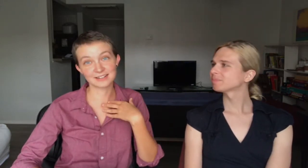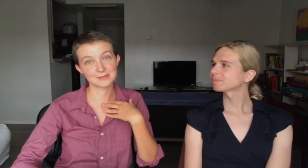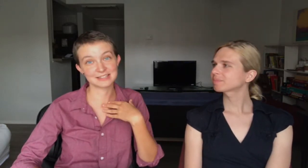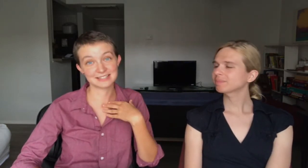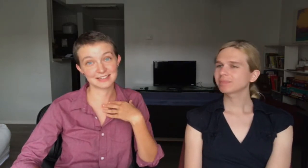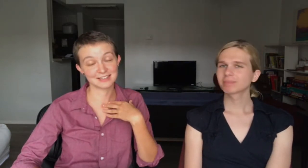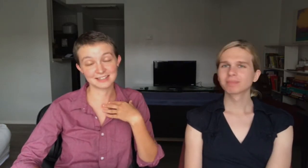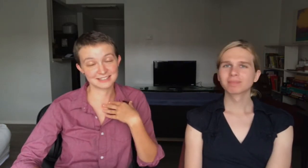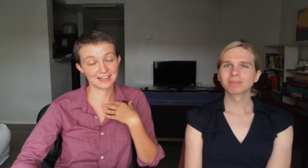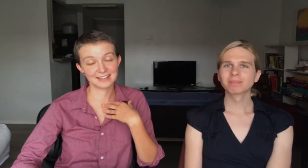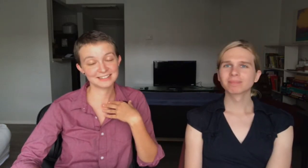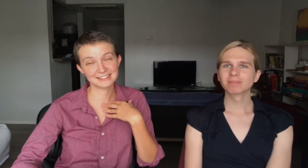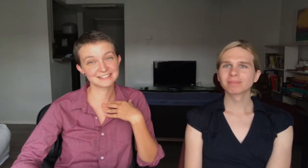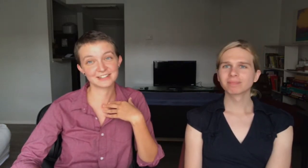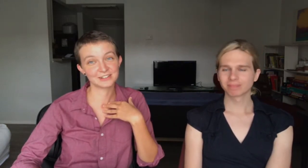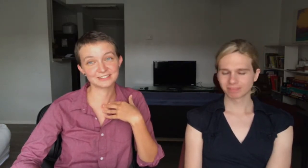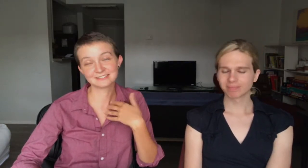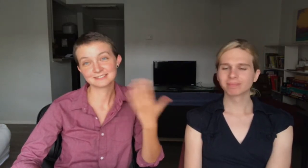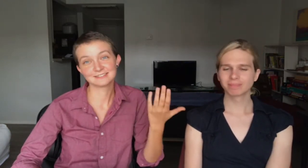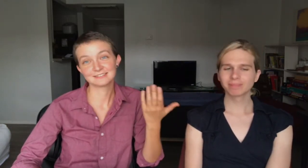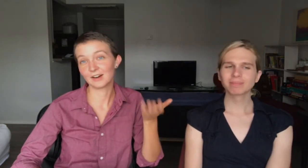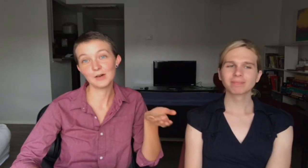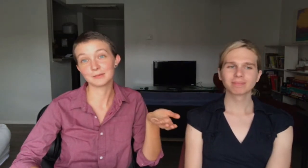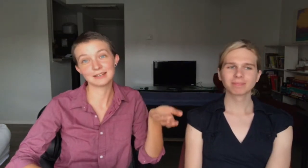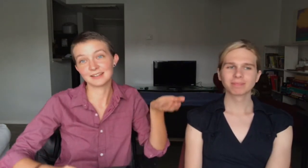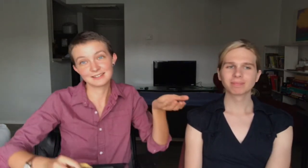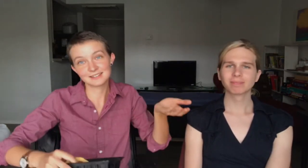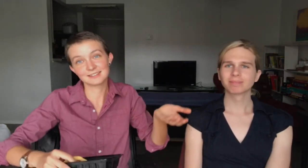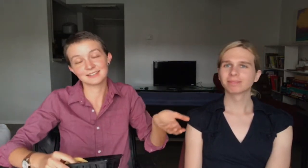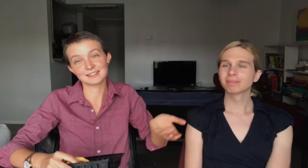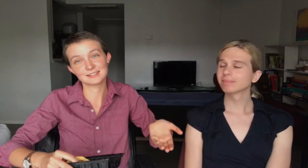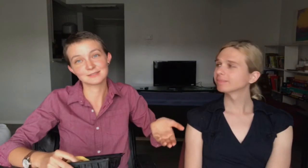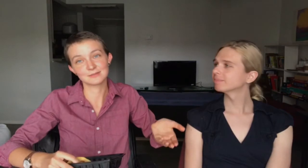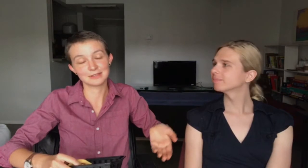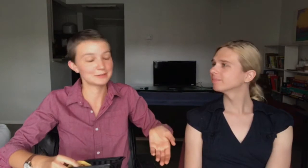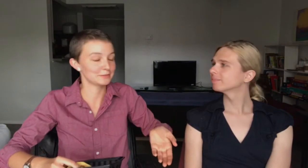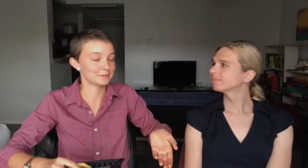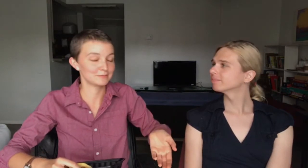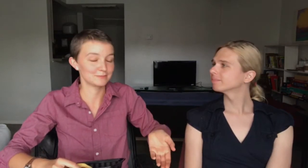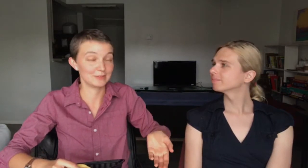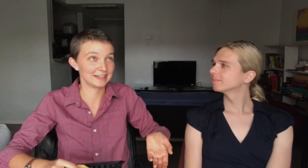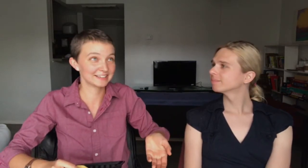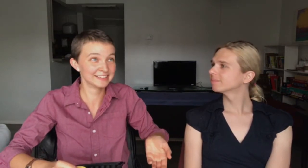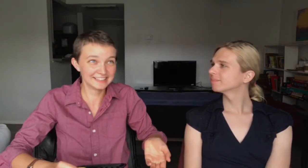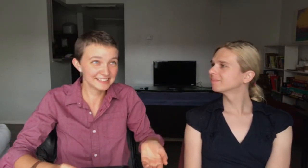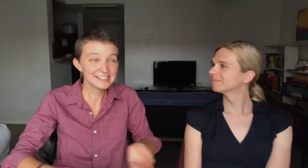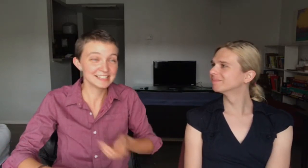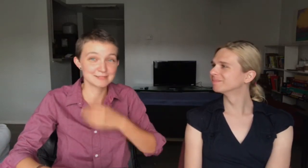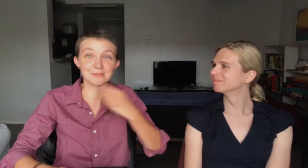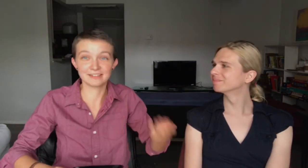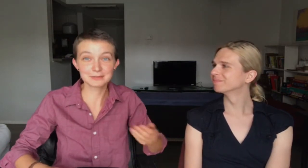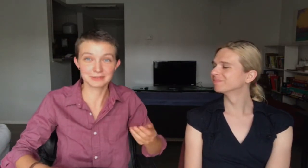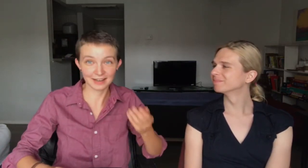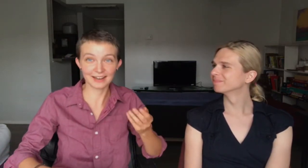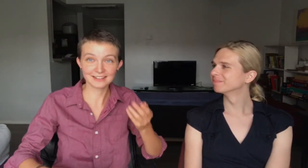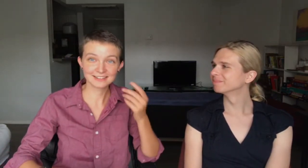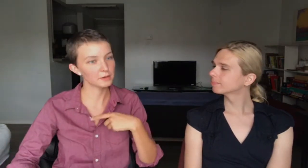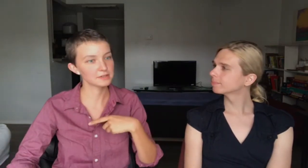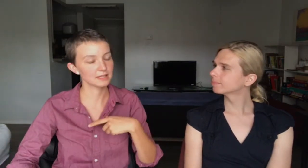a date with is gay. So... All of my dates this... Week. This month were gay. There was